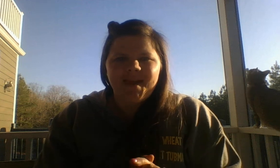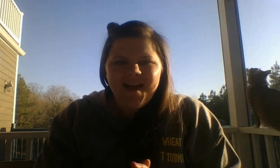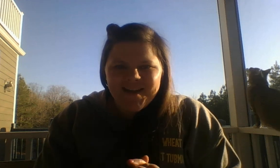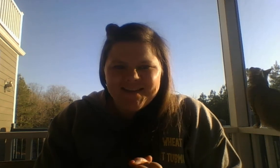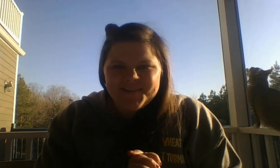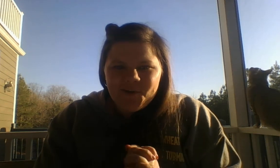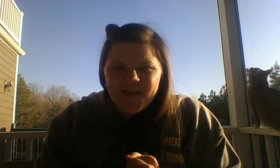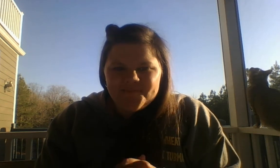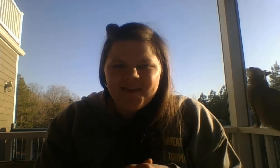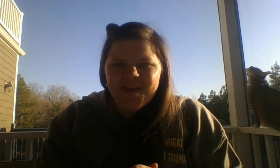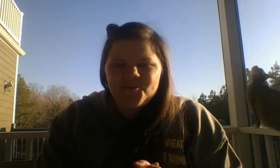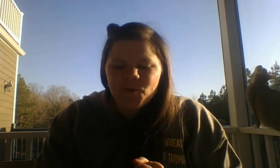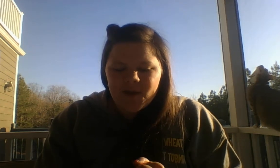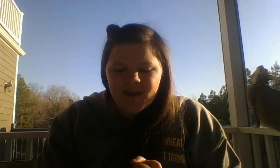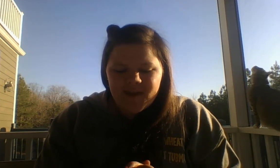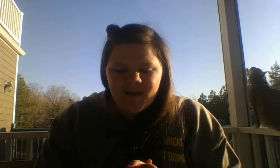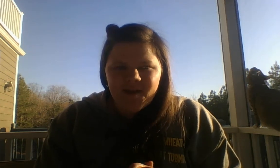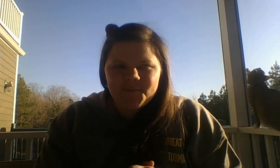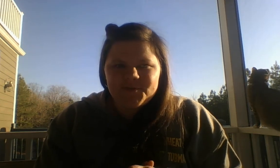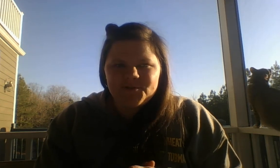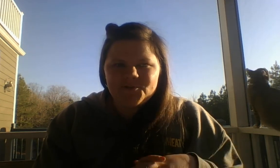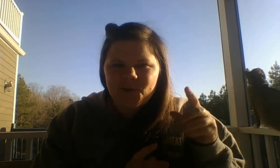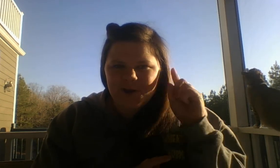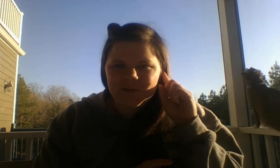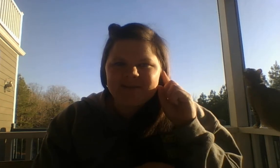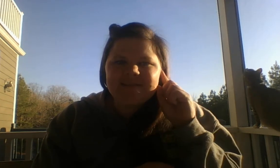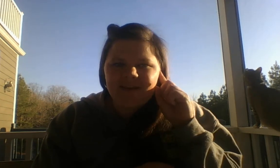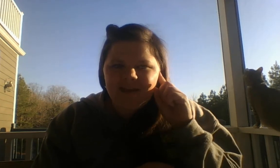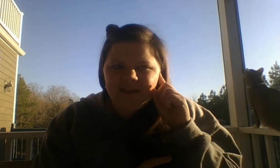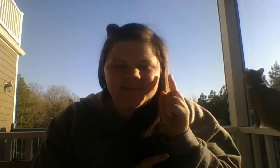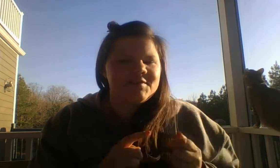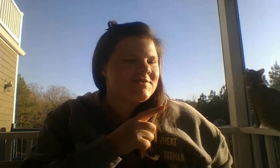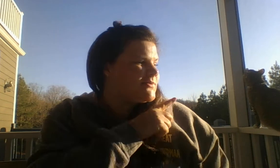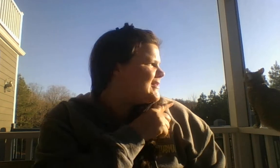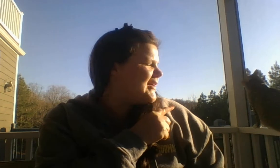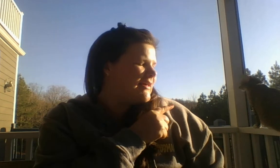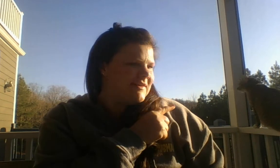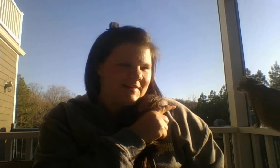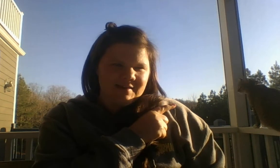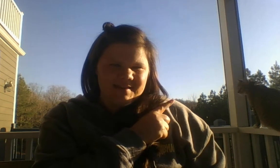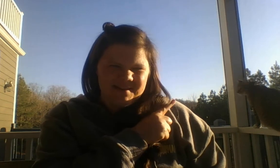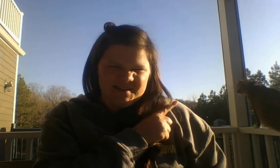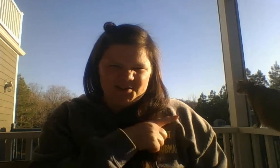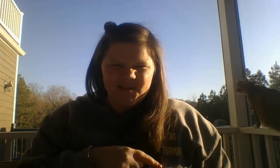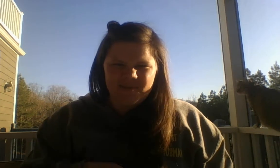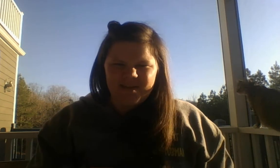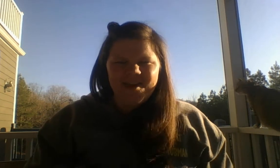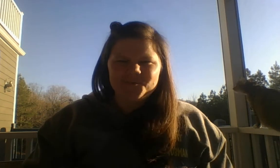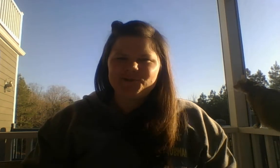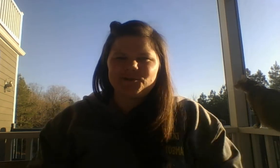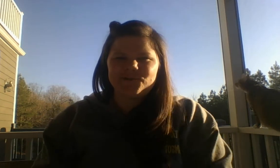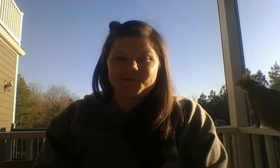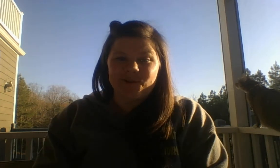Hi! Okay, again, we're gonna do our listening games. Look, do you see? Clara's trying to play the games, too. So,